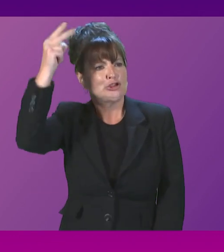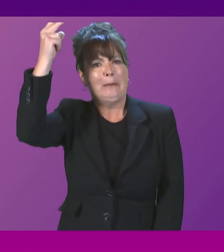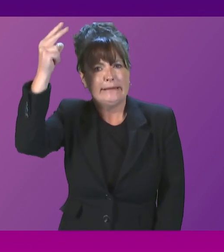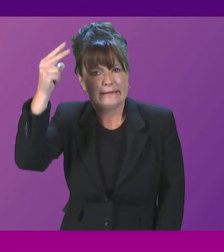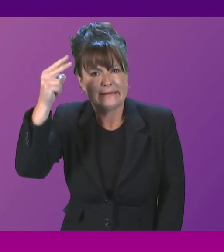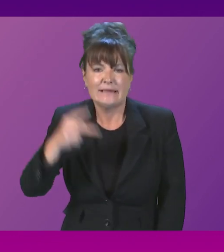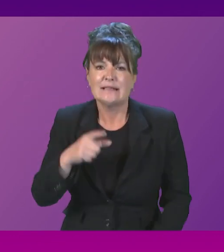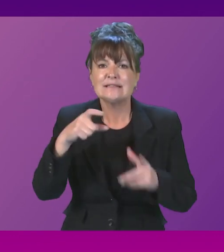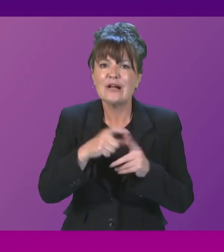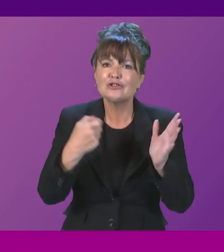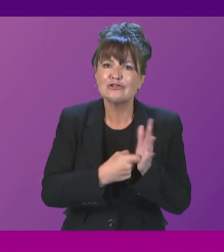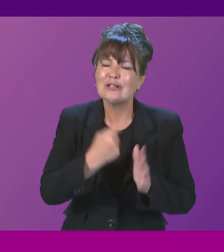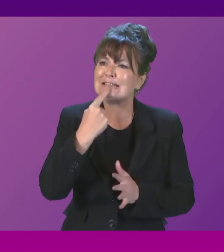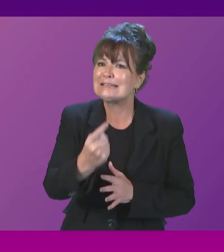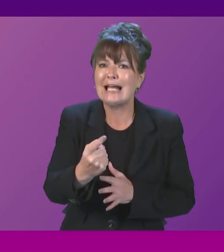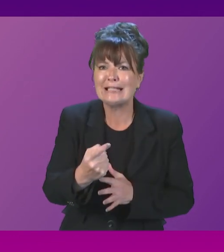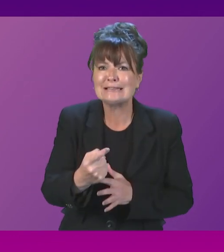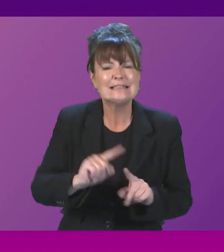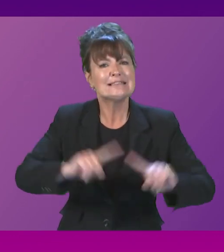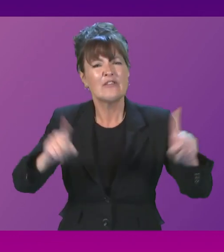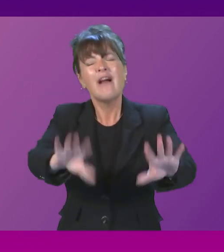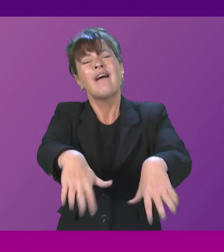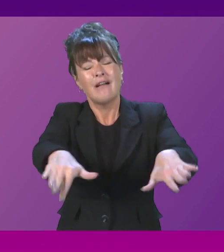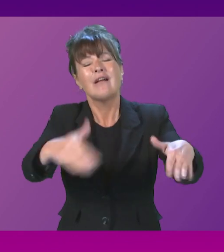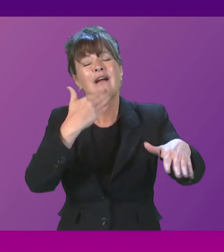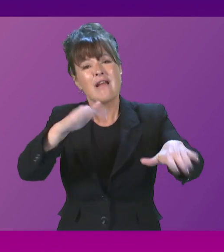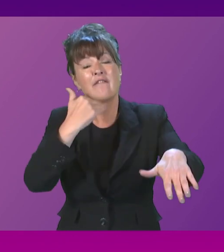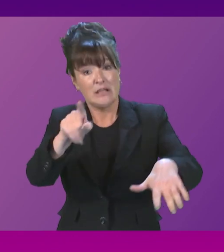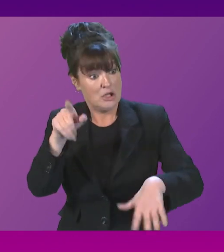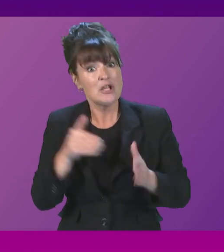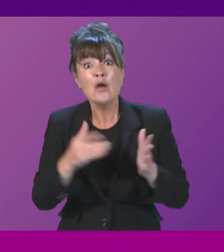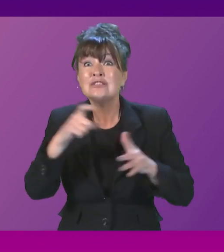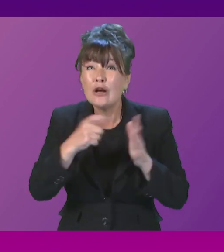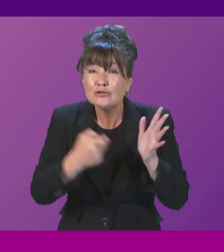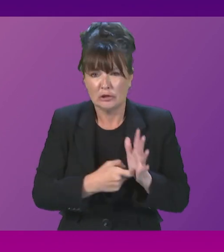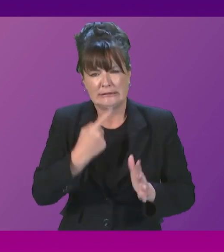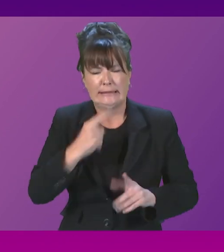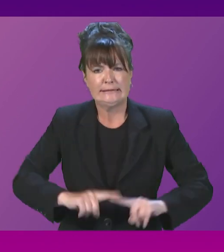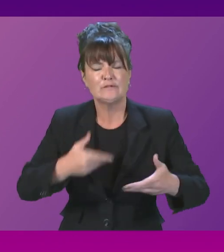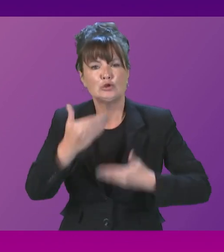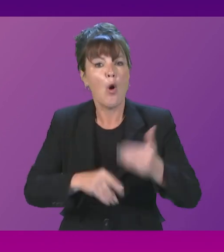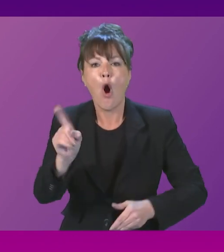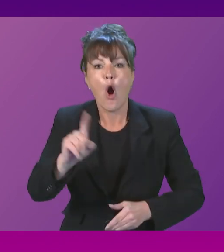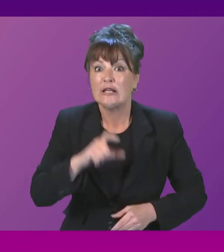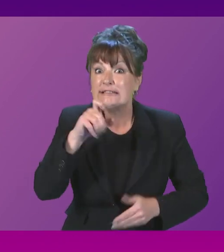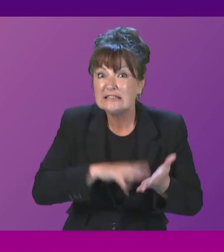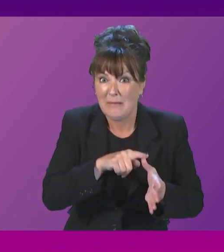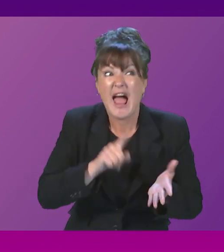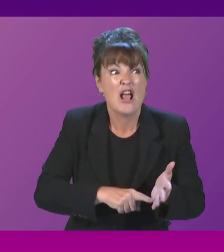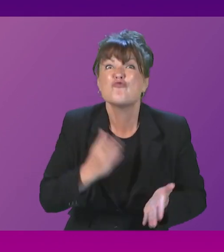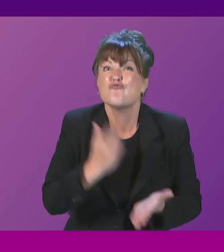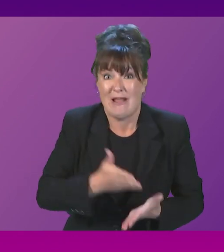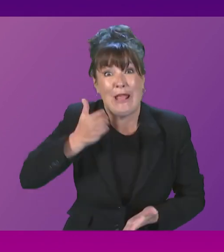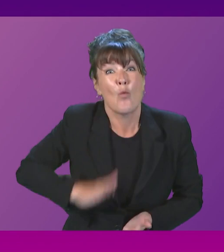Ross comes to this chamber and says the contrary. Thank you. you. CMAO somehow colluded with the Yard to ensure that the contract